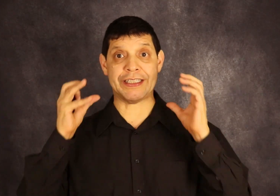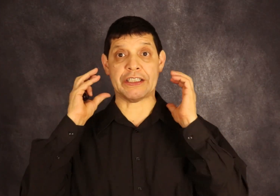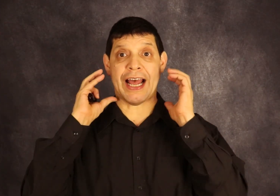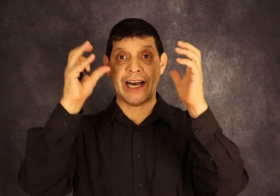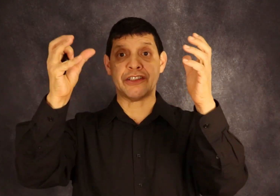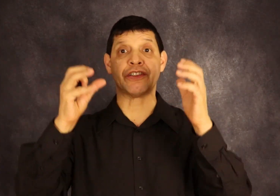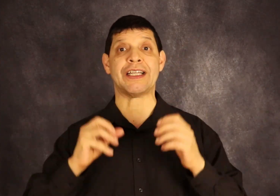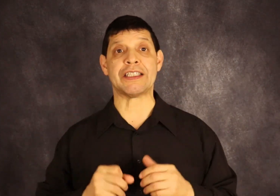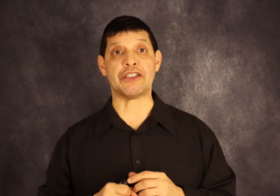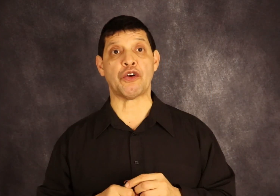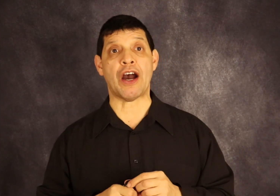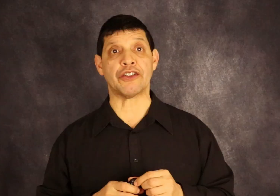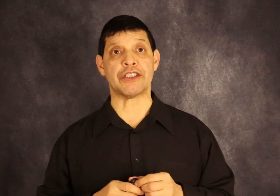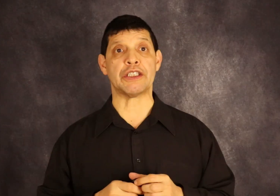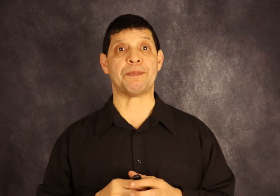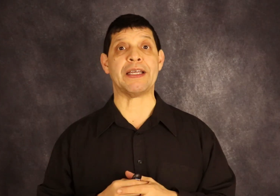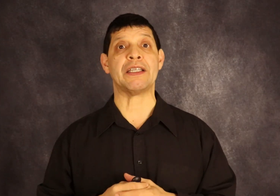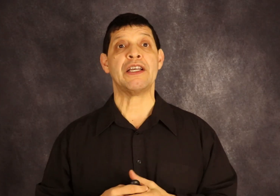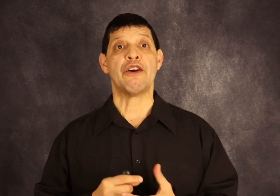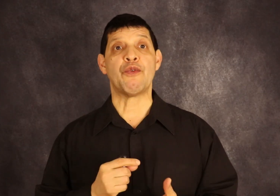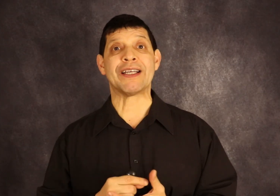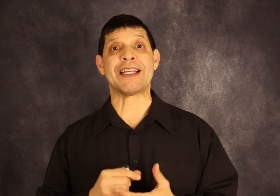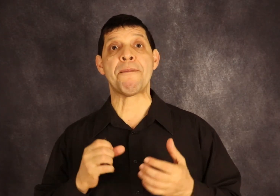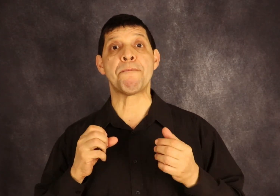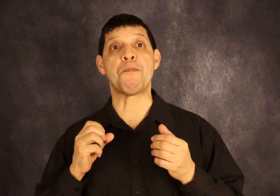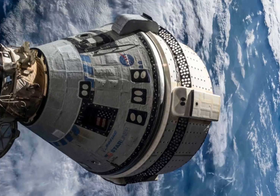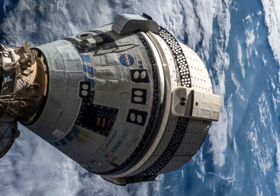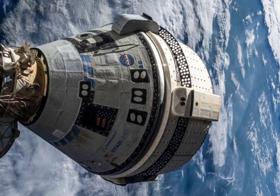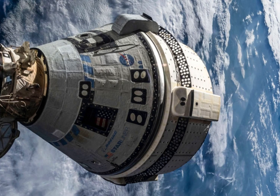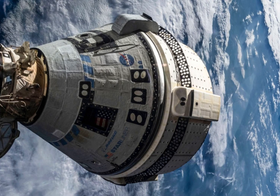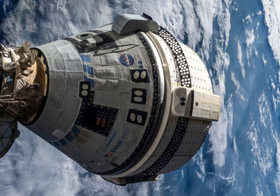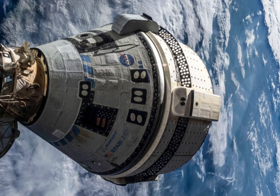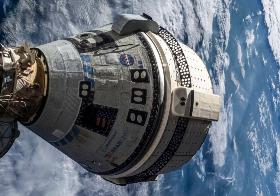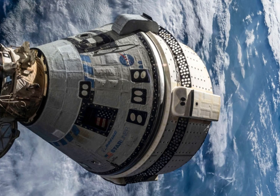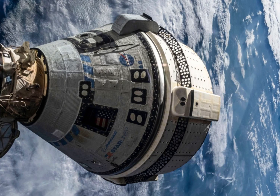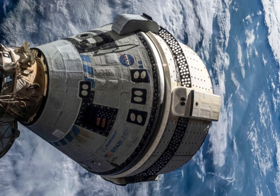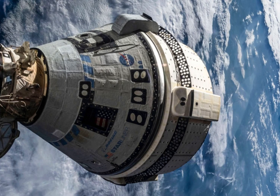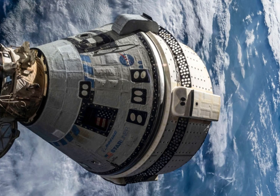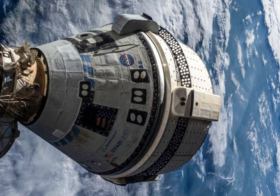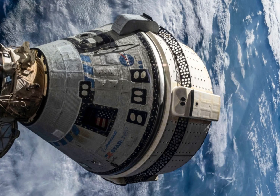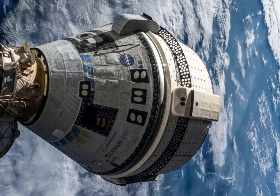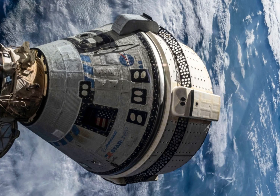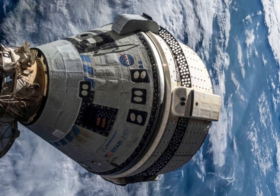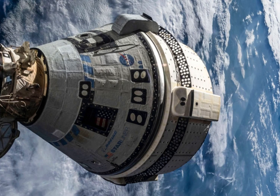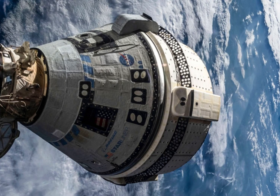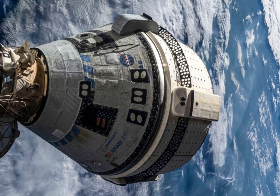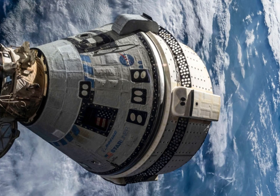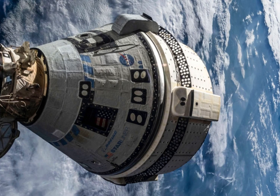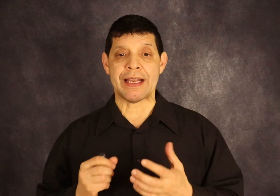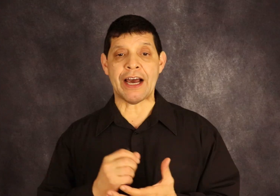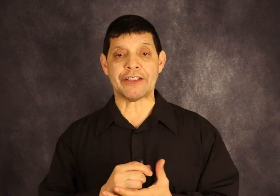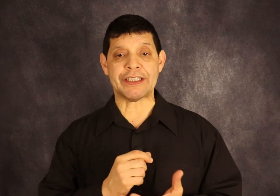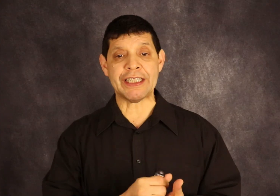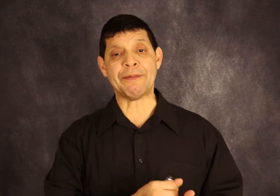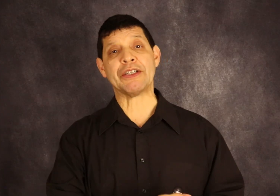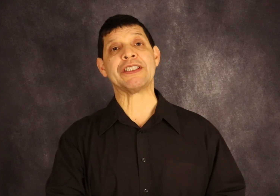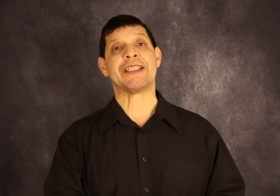this astronaut into outer space was a Boeing Starliner aircraft. Now, the thing about this